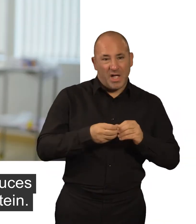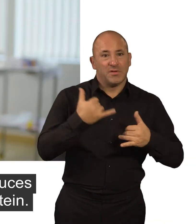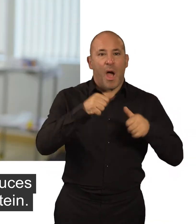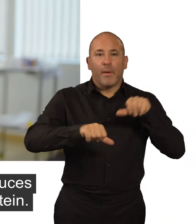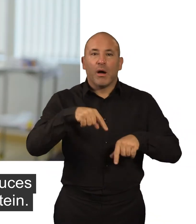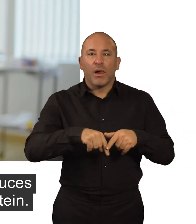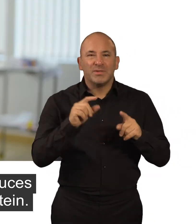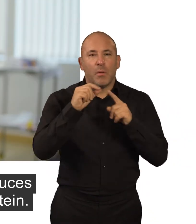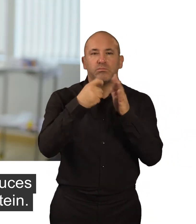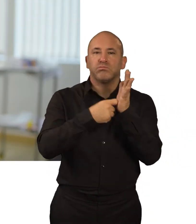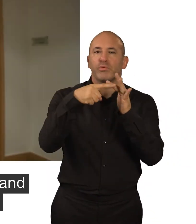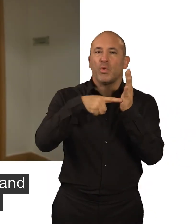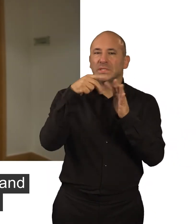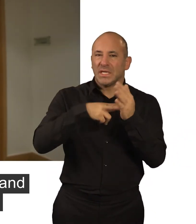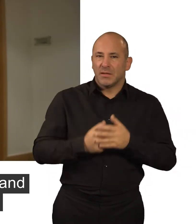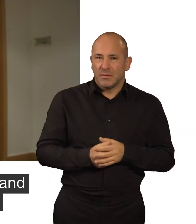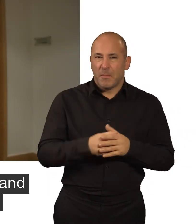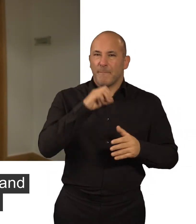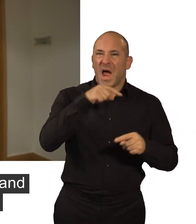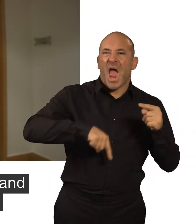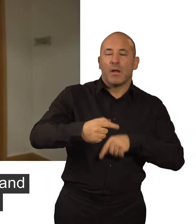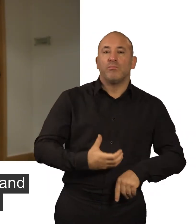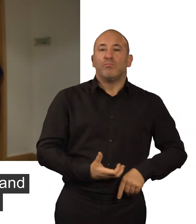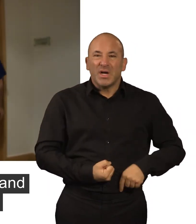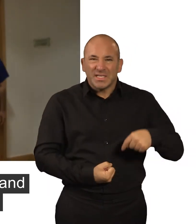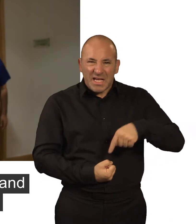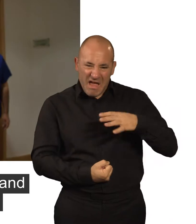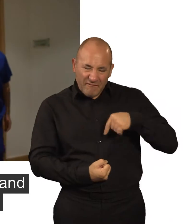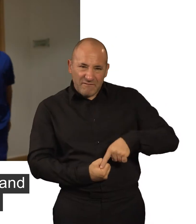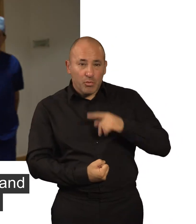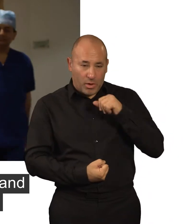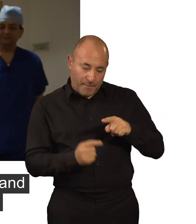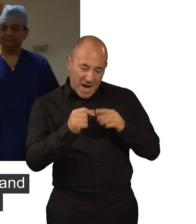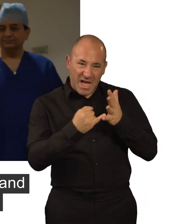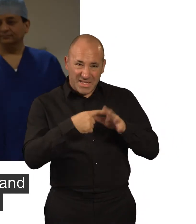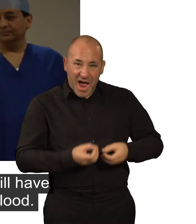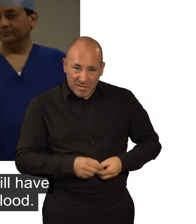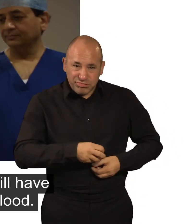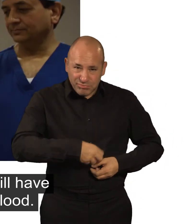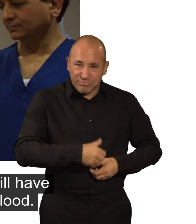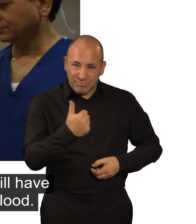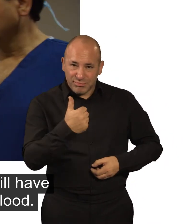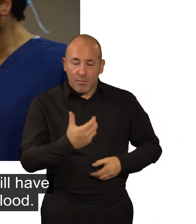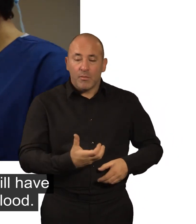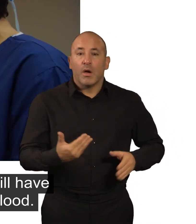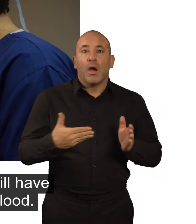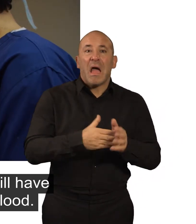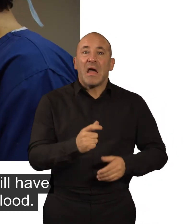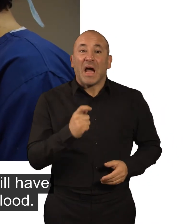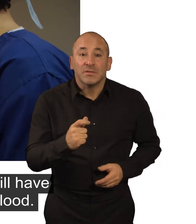which is a protein. Most men with a prostate gland will produce some PSA but men with prostate cancer will